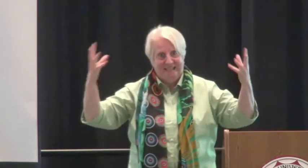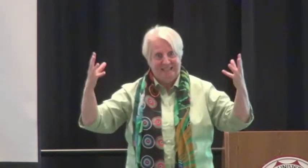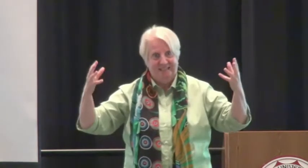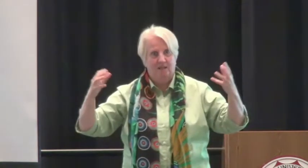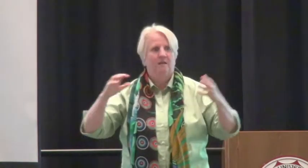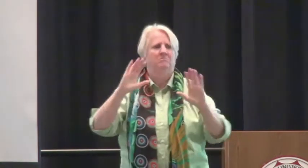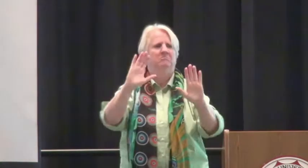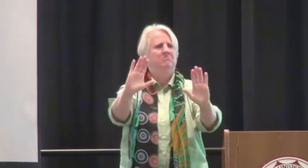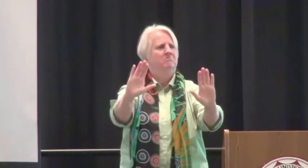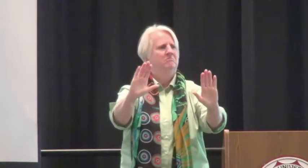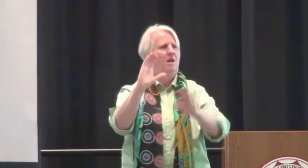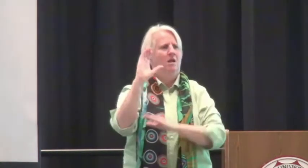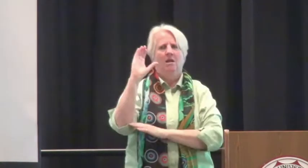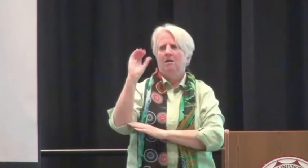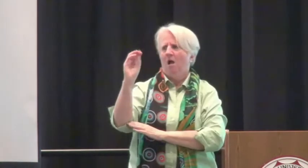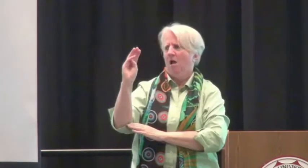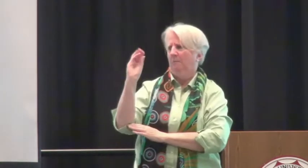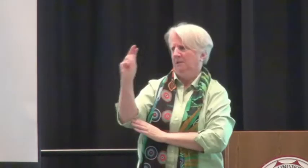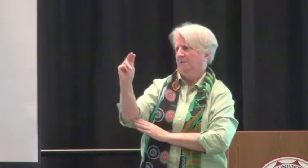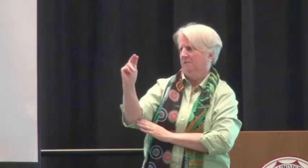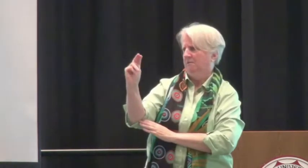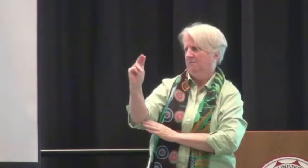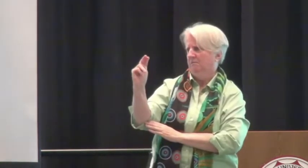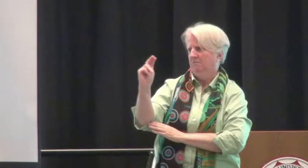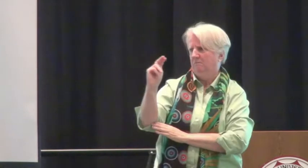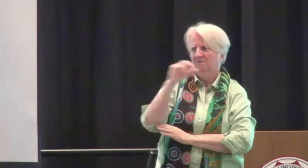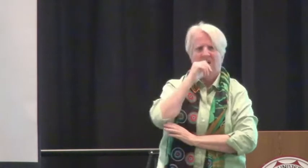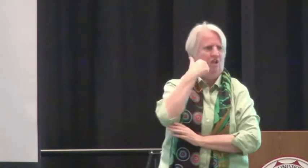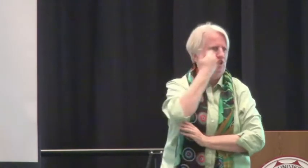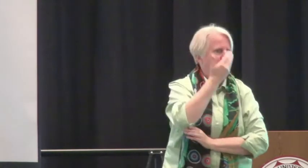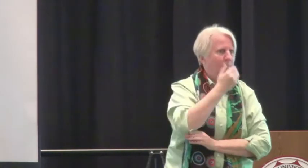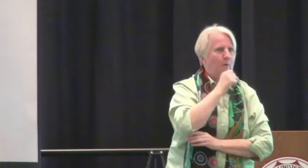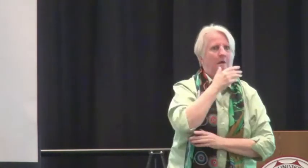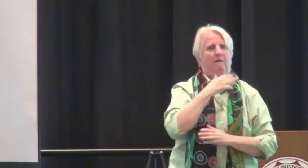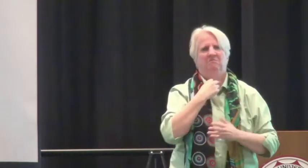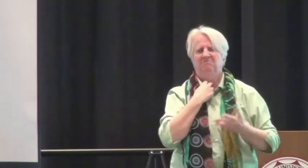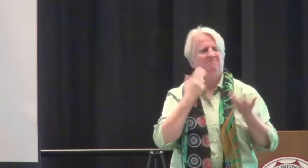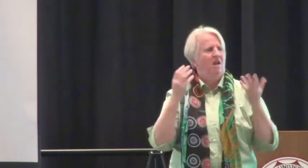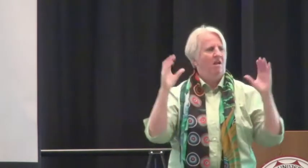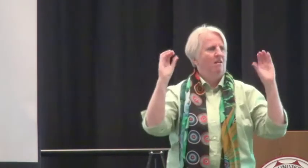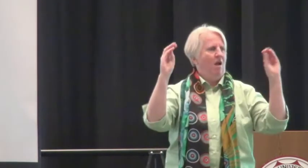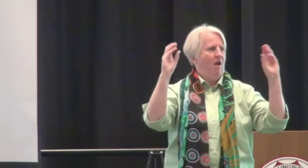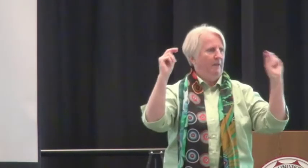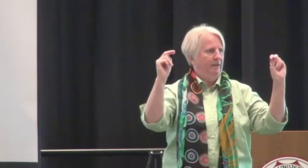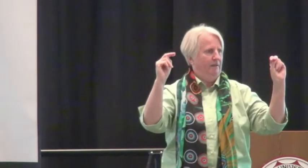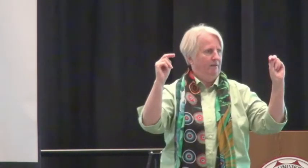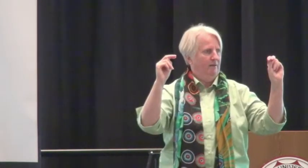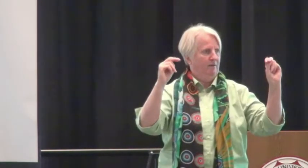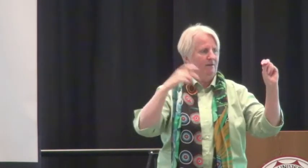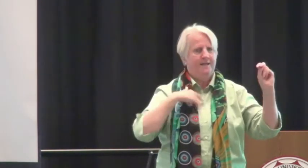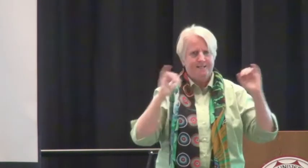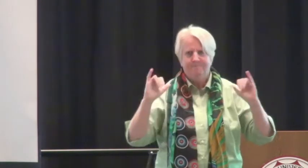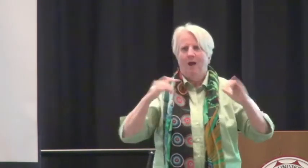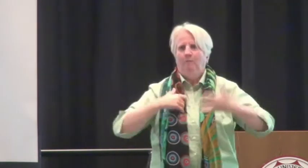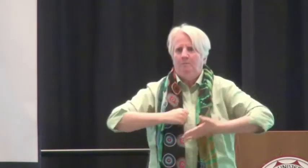have not gotten to that stage or figured out how to start documenting those things. And that's common amongst all of us humans.